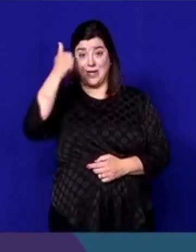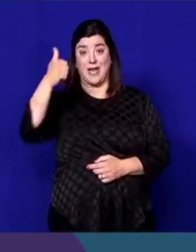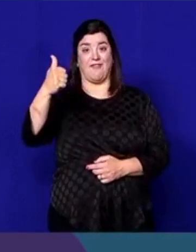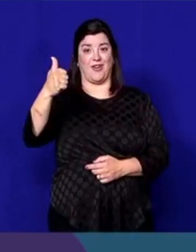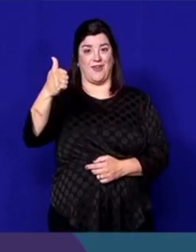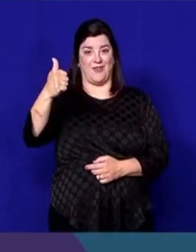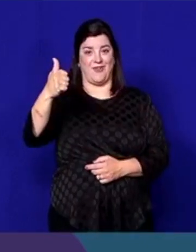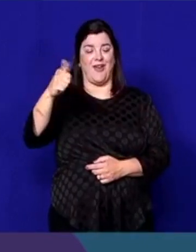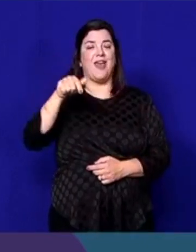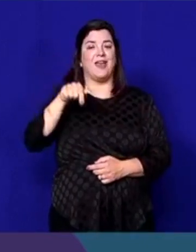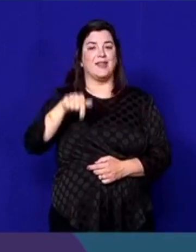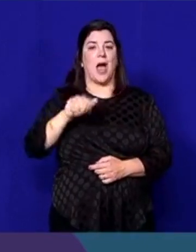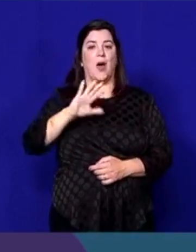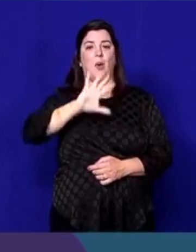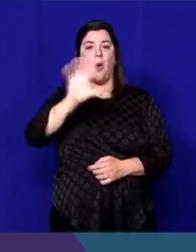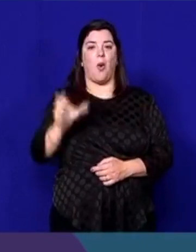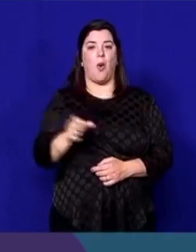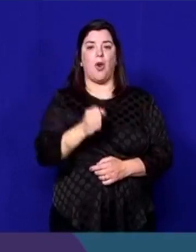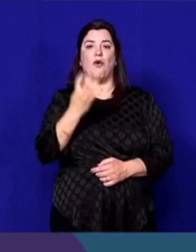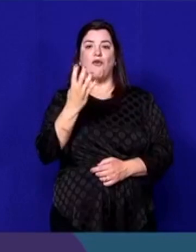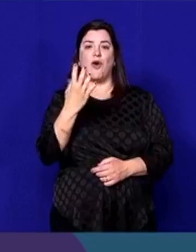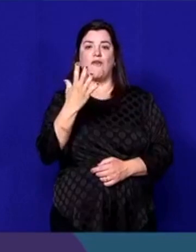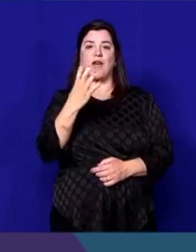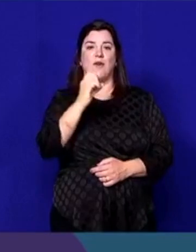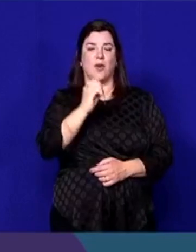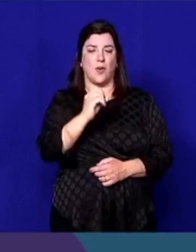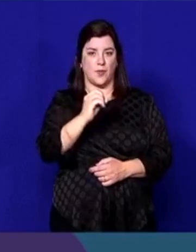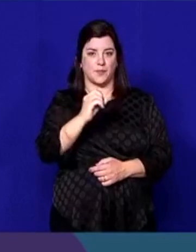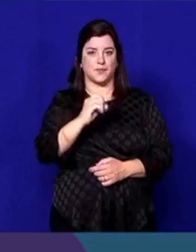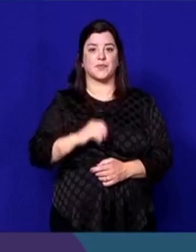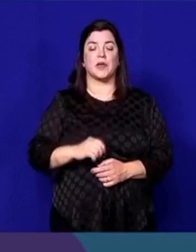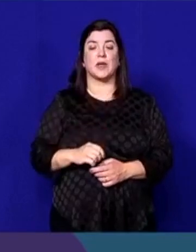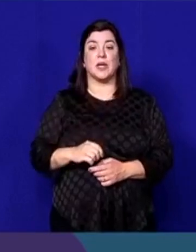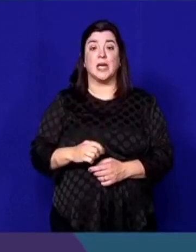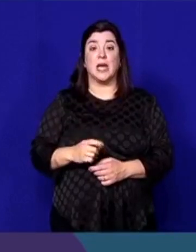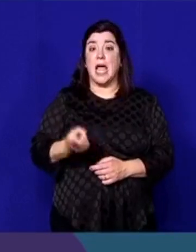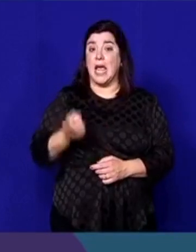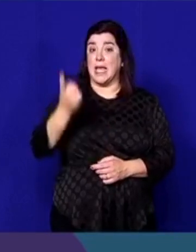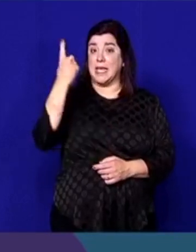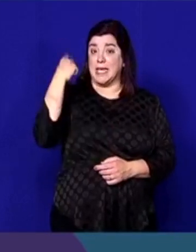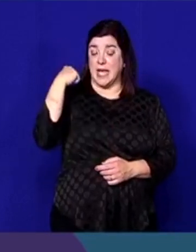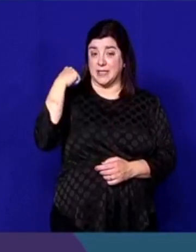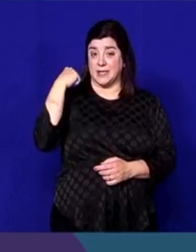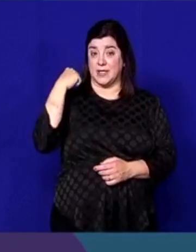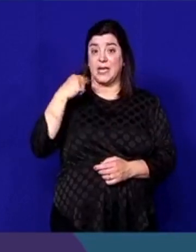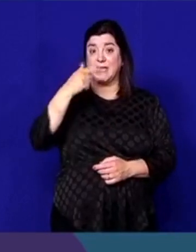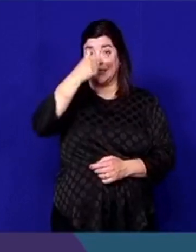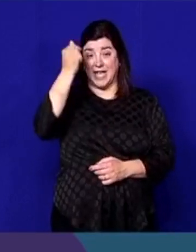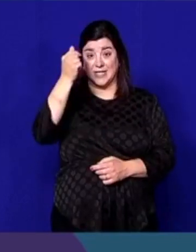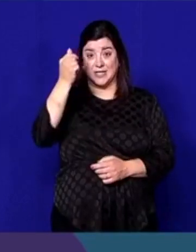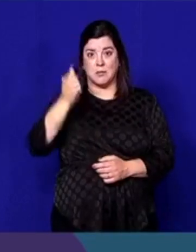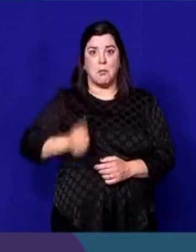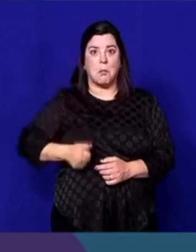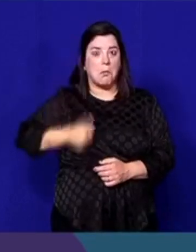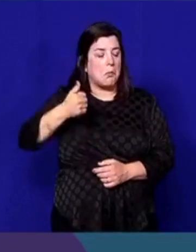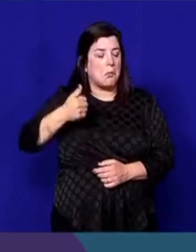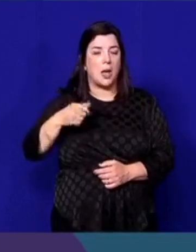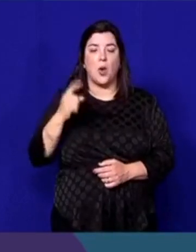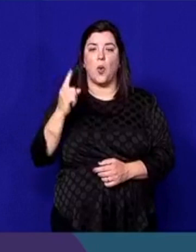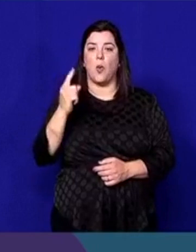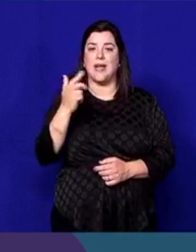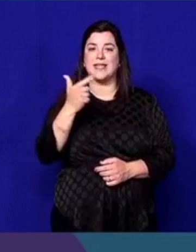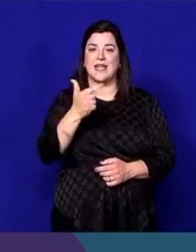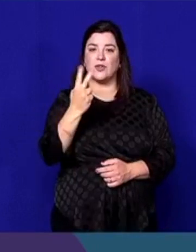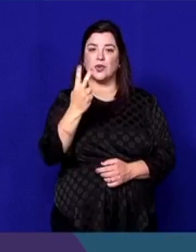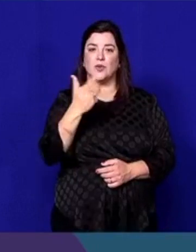is 450. Yesterday we did a record of tests, in fact we did 1,727